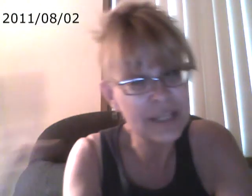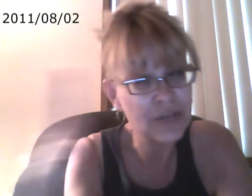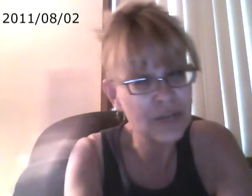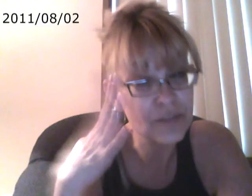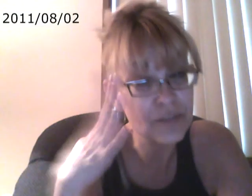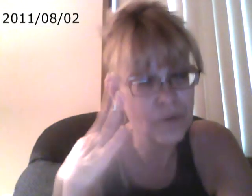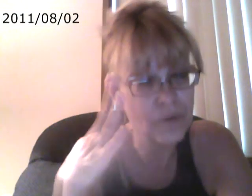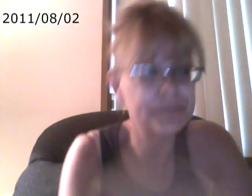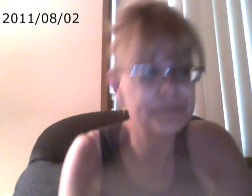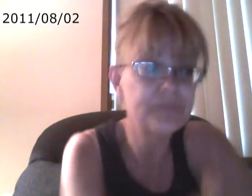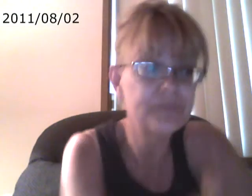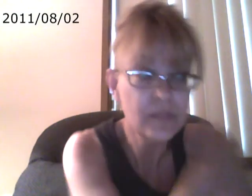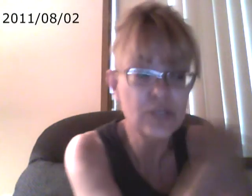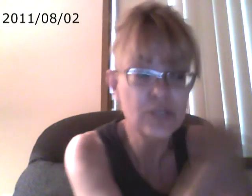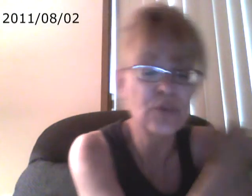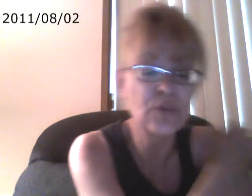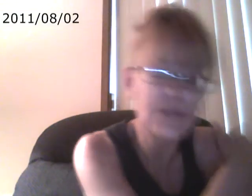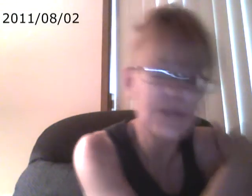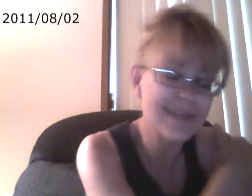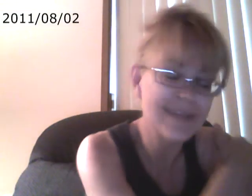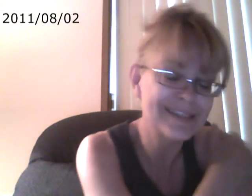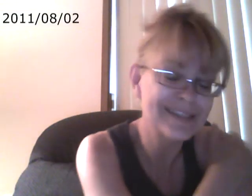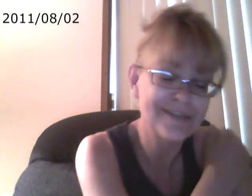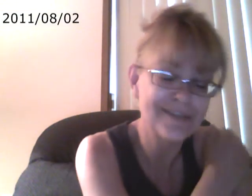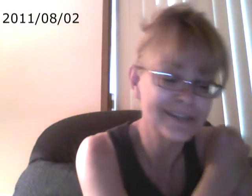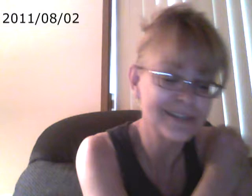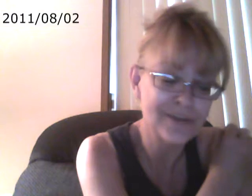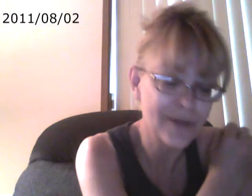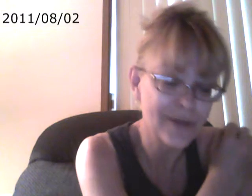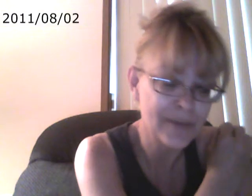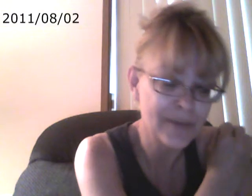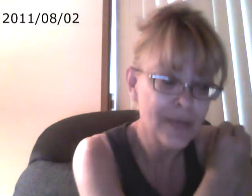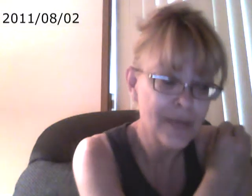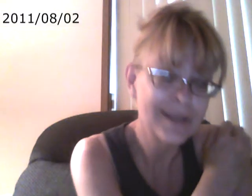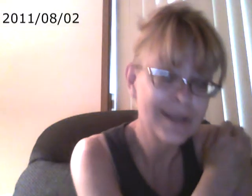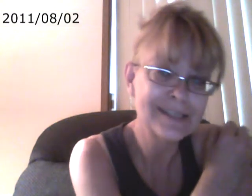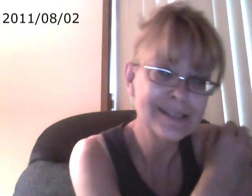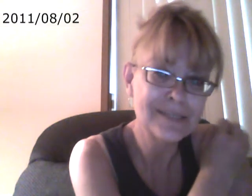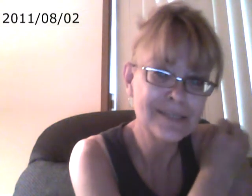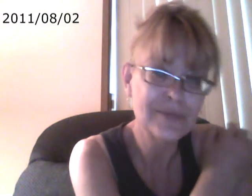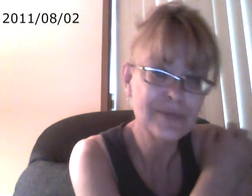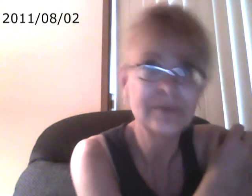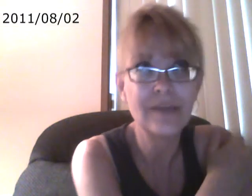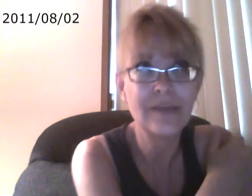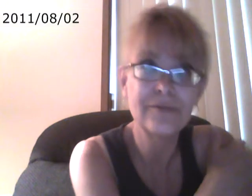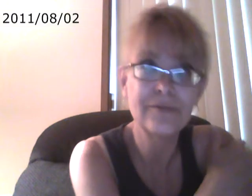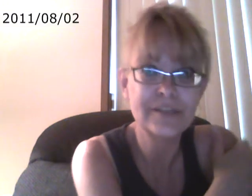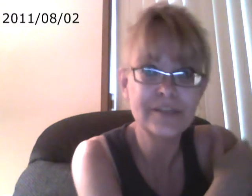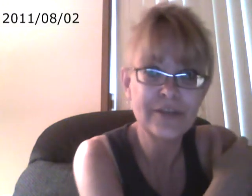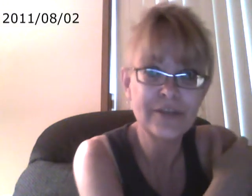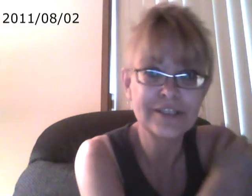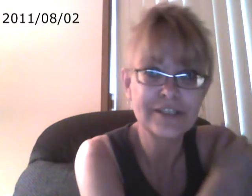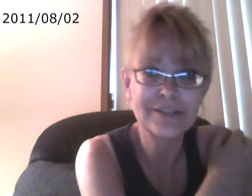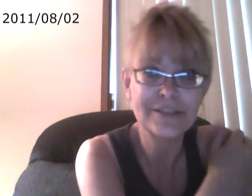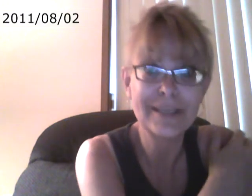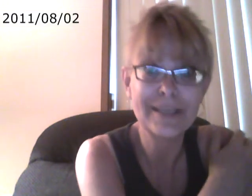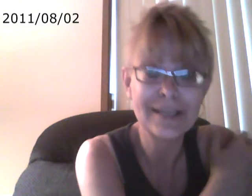transform it. So money is definitely not the problem, but I can see people saying, oh, the Venus Project is going to be the answer